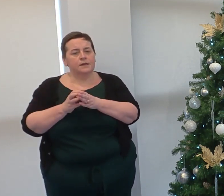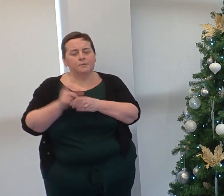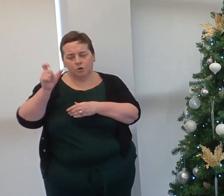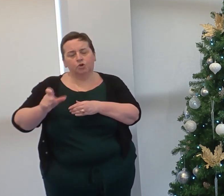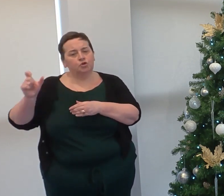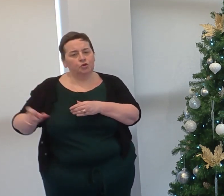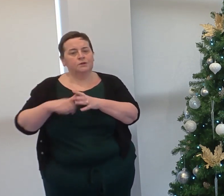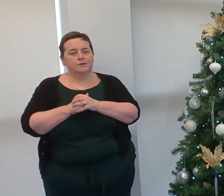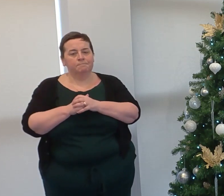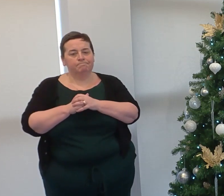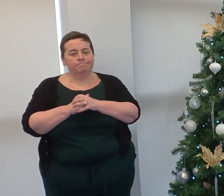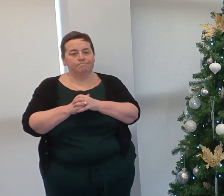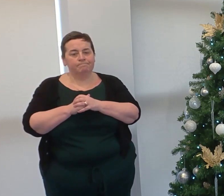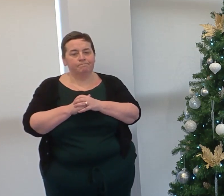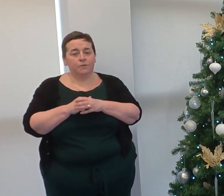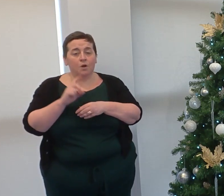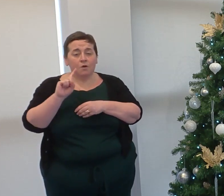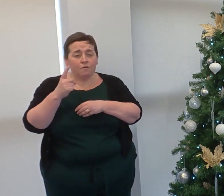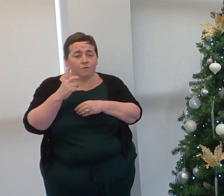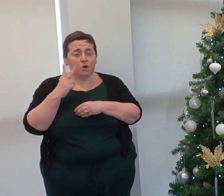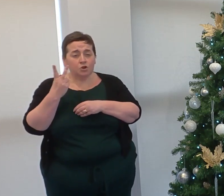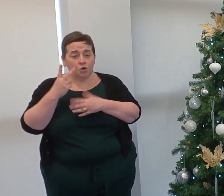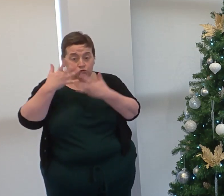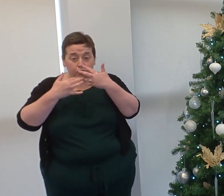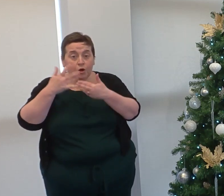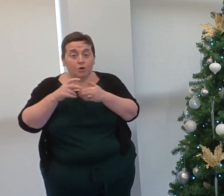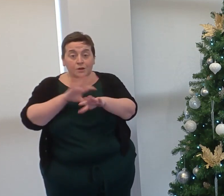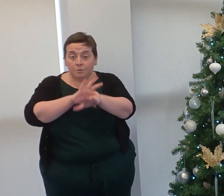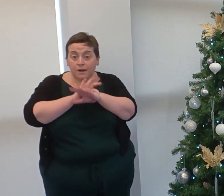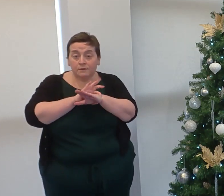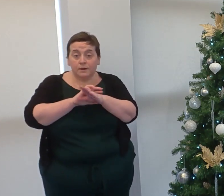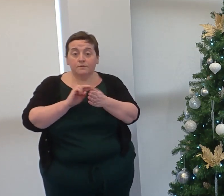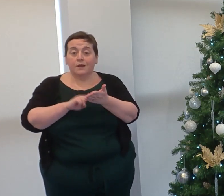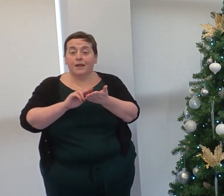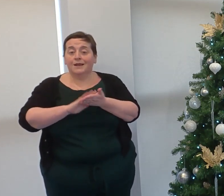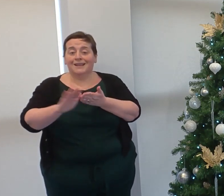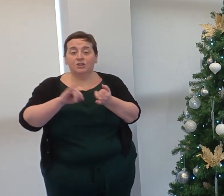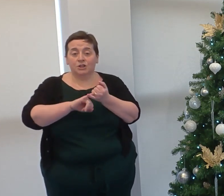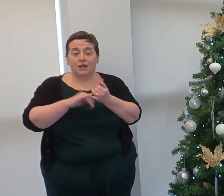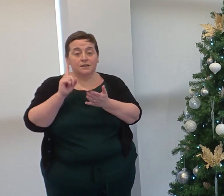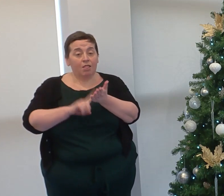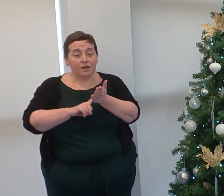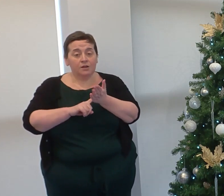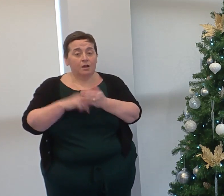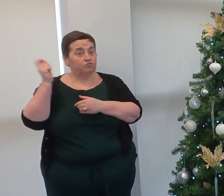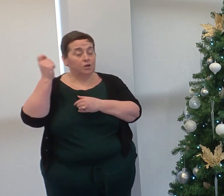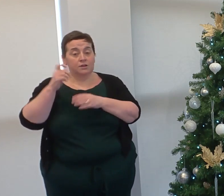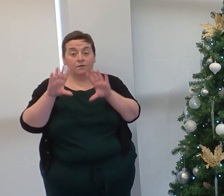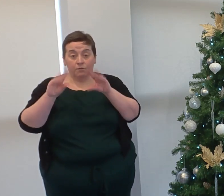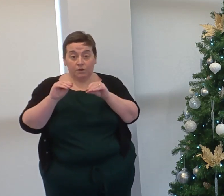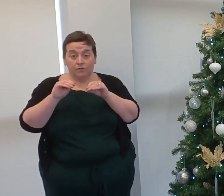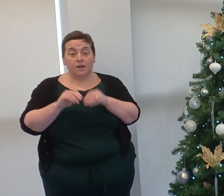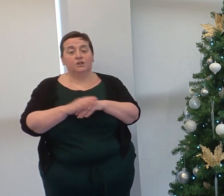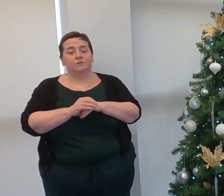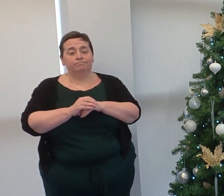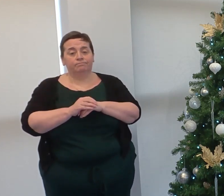to our students. Our first two accounting modern apprenticeships from NHS Lanarkshire have successfully completed their